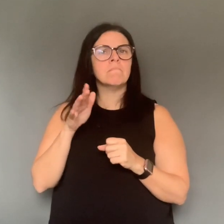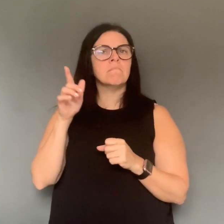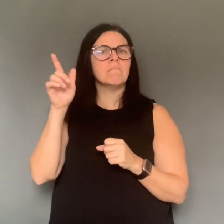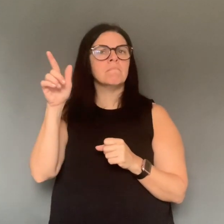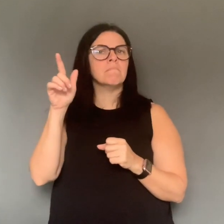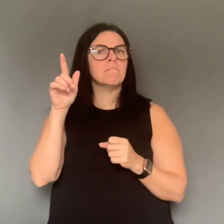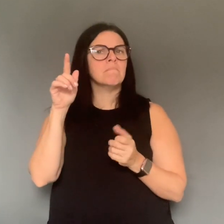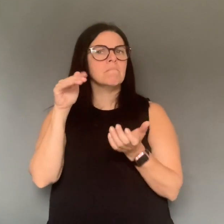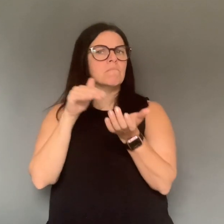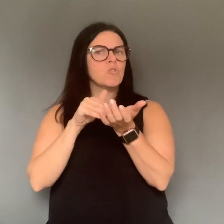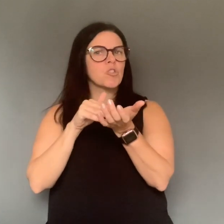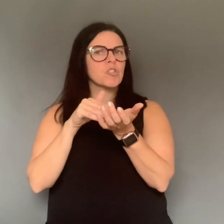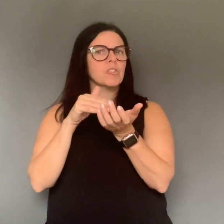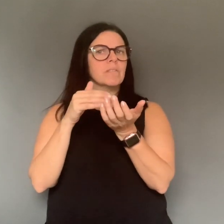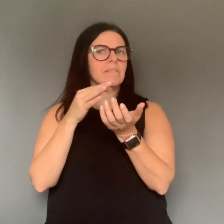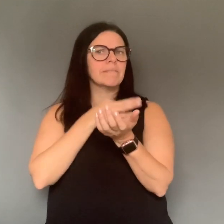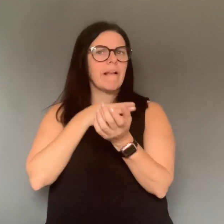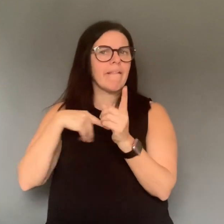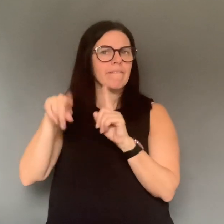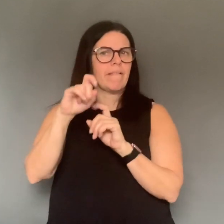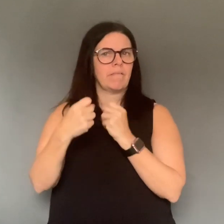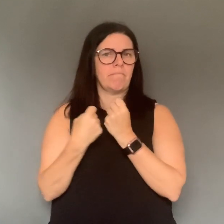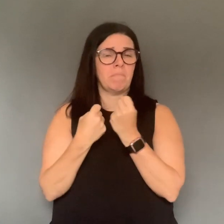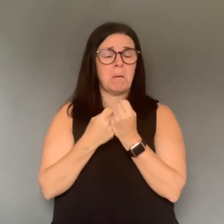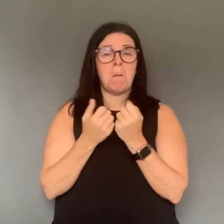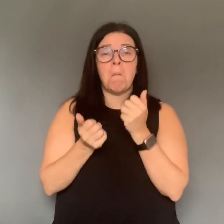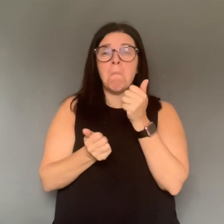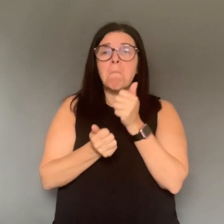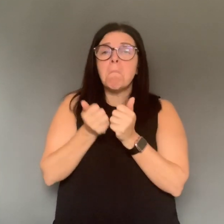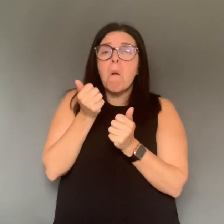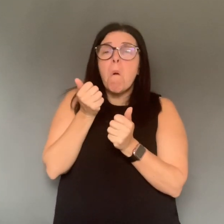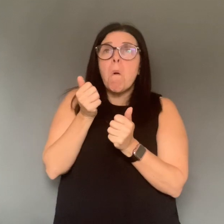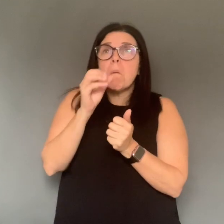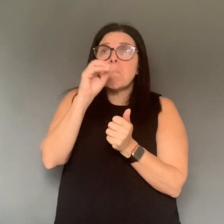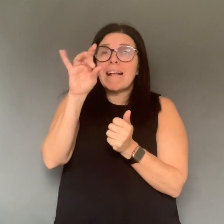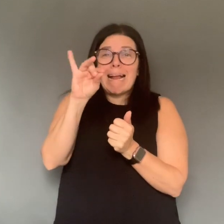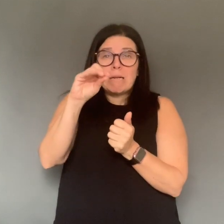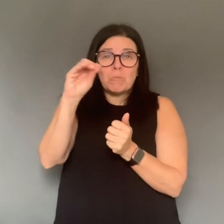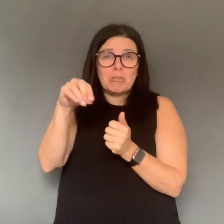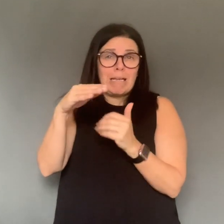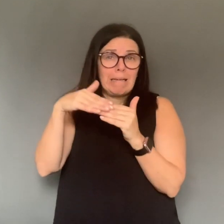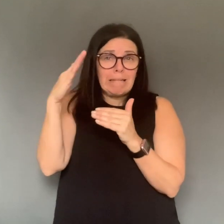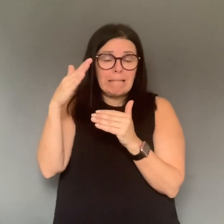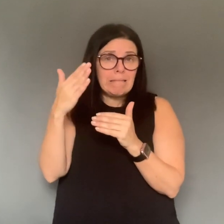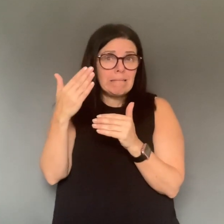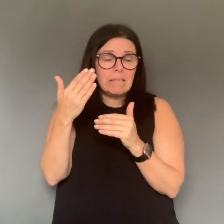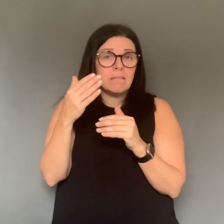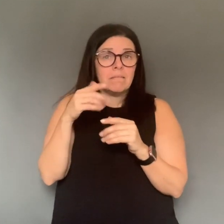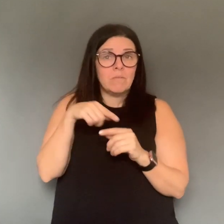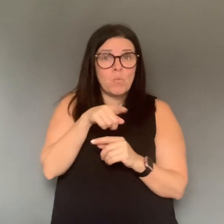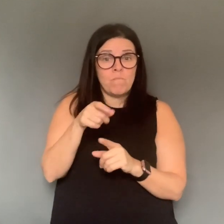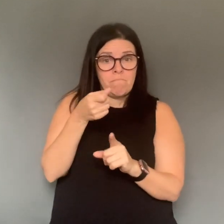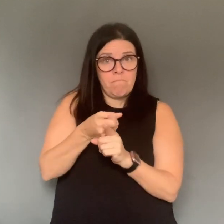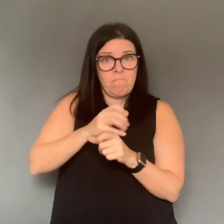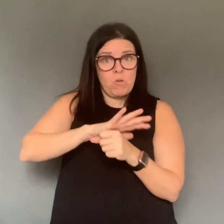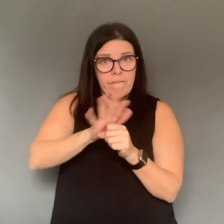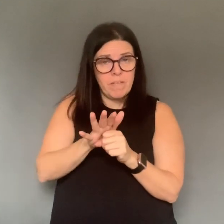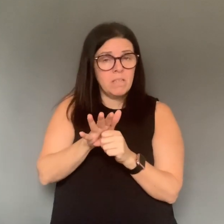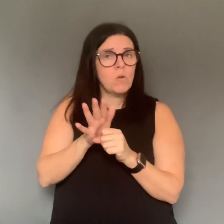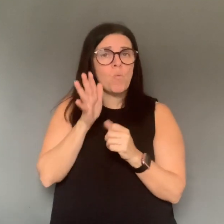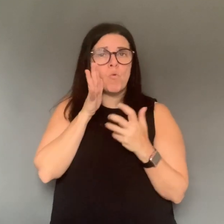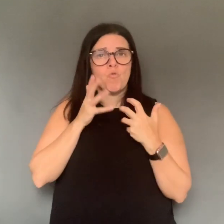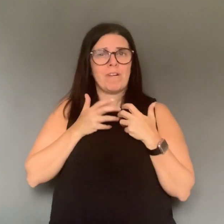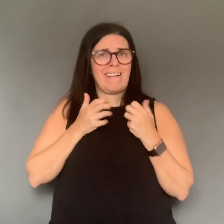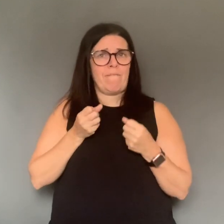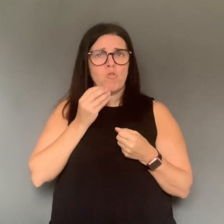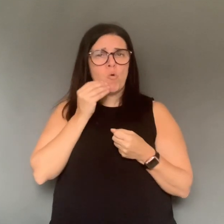and test only when your clinical management would be different if we test you. For